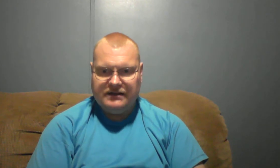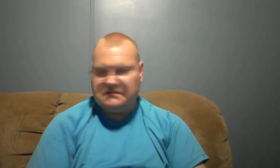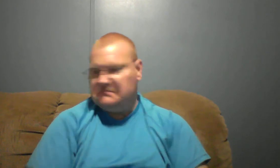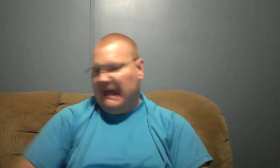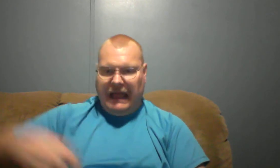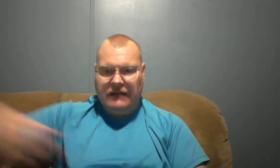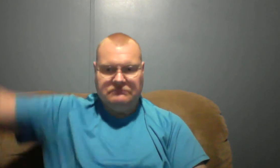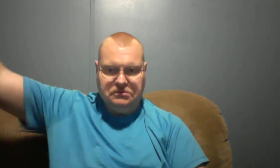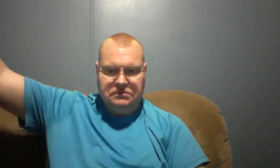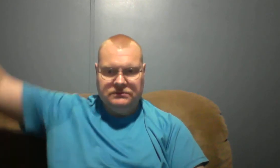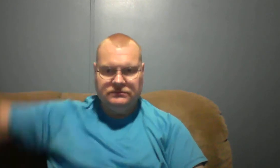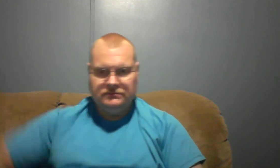as, meh.